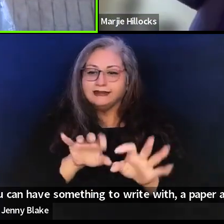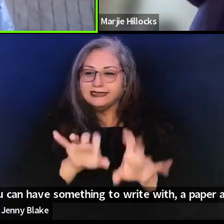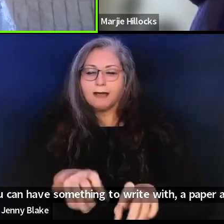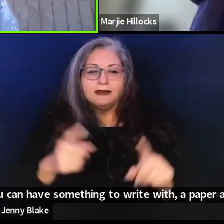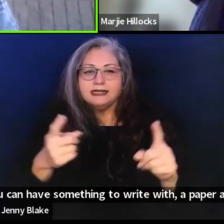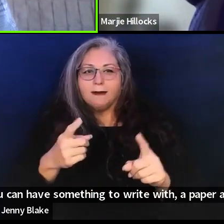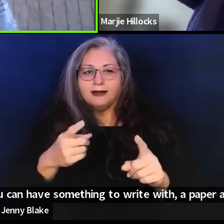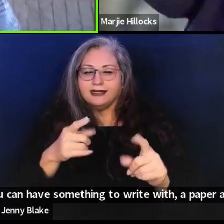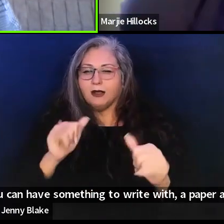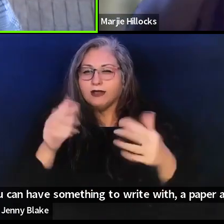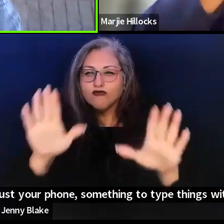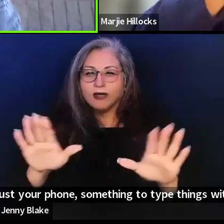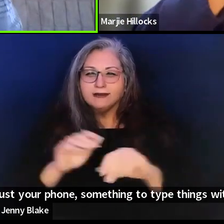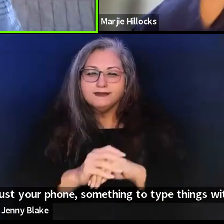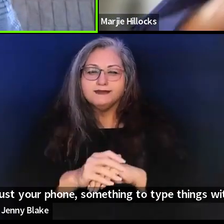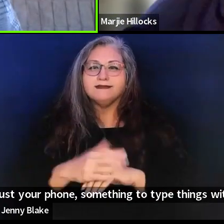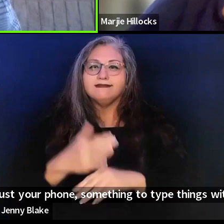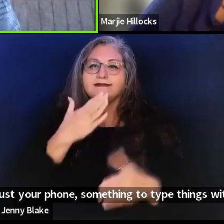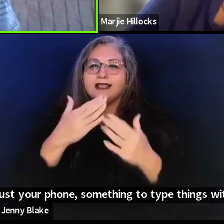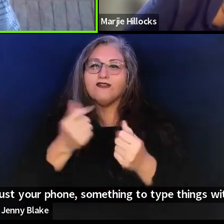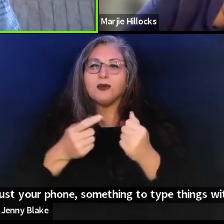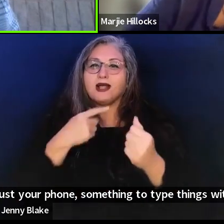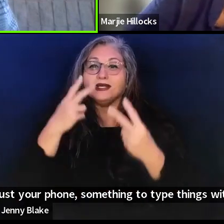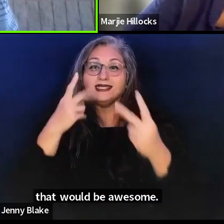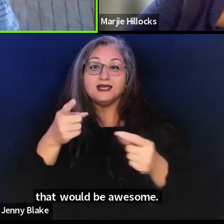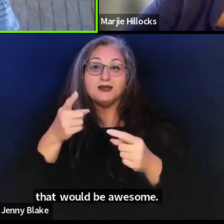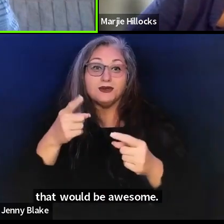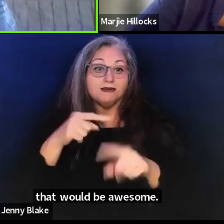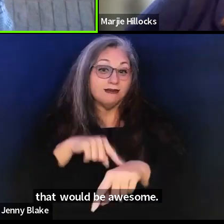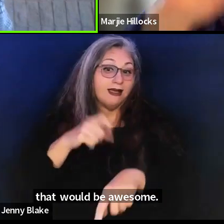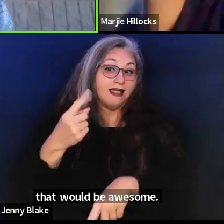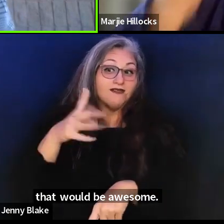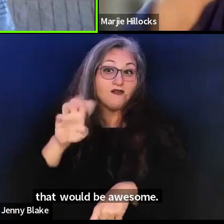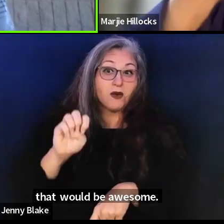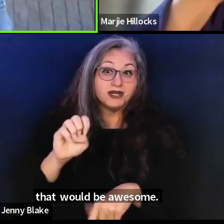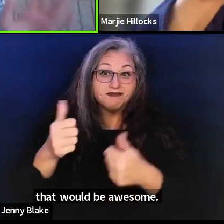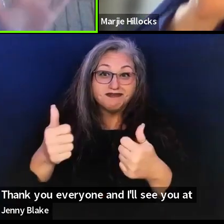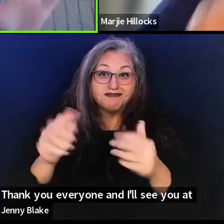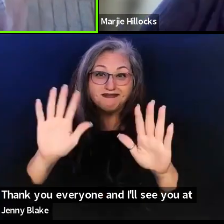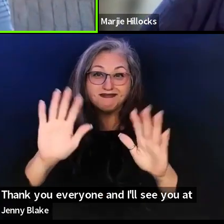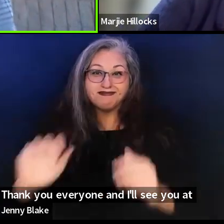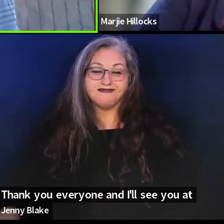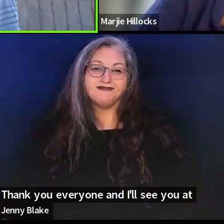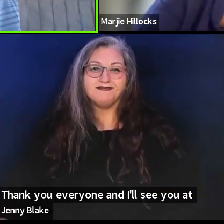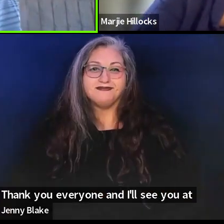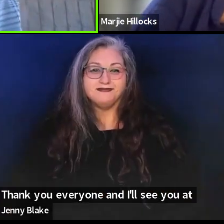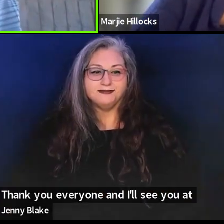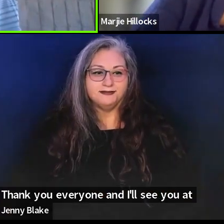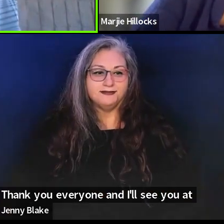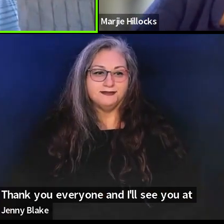that would be awesome. Thank you, everyone, and I'll see you at 11.40. Thank you.